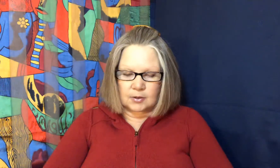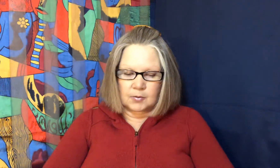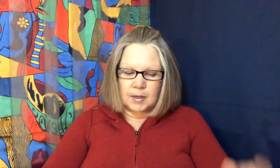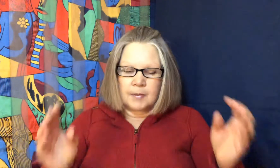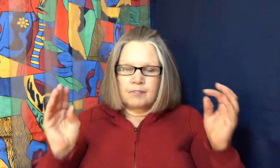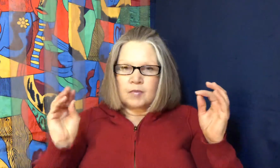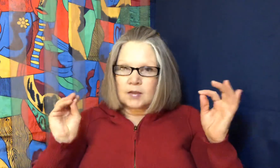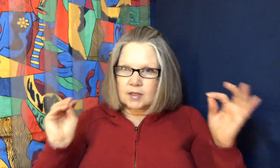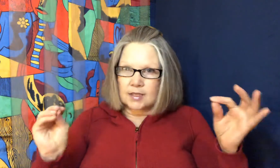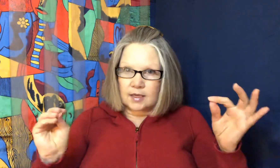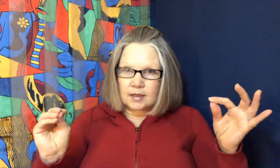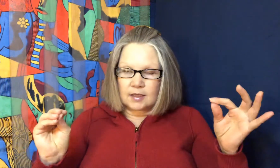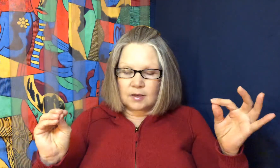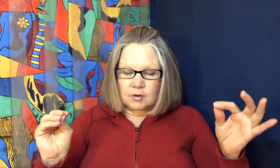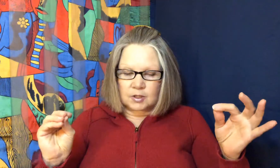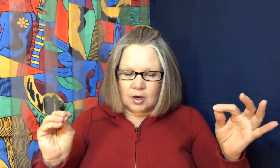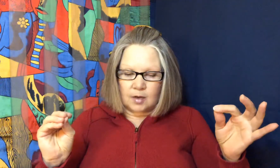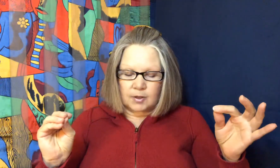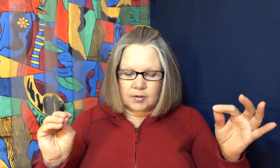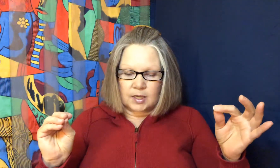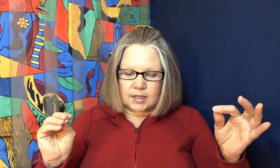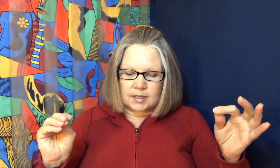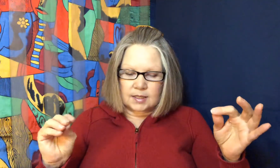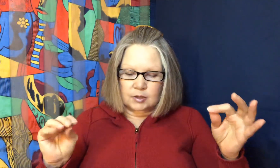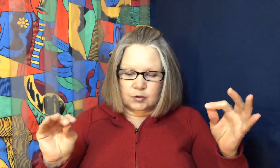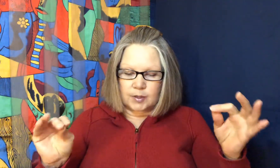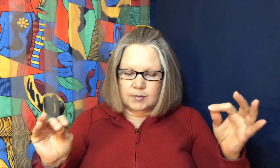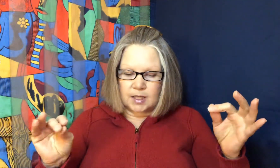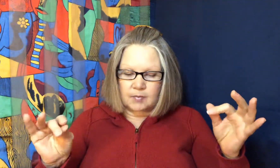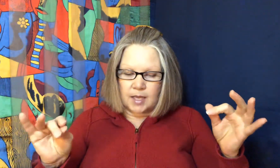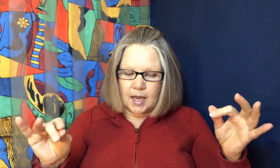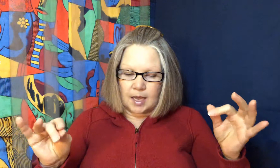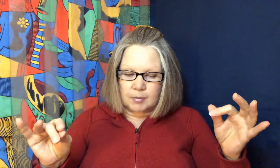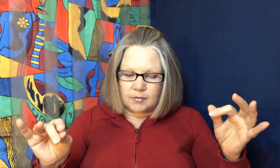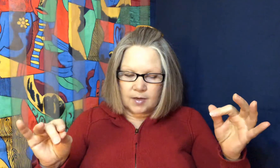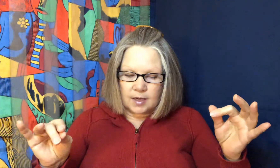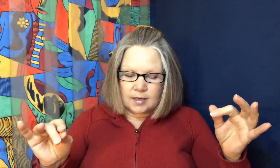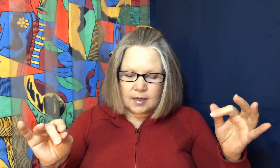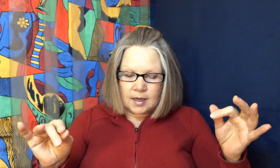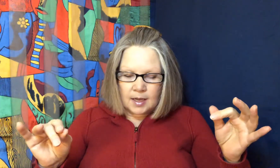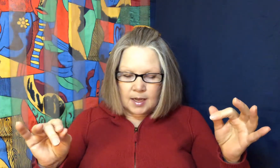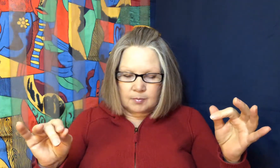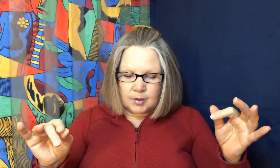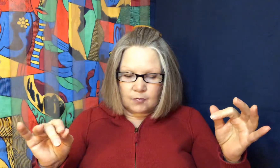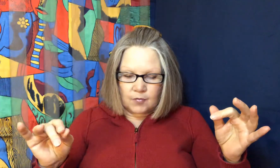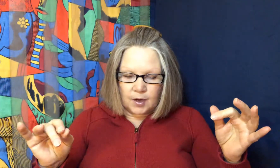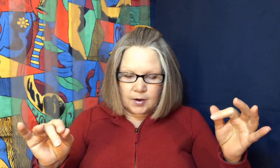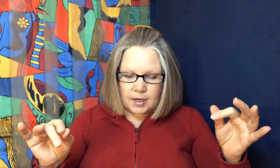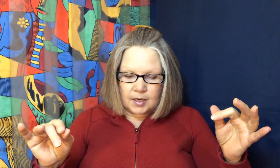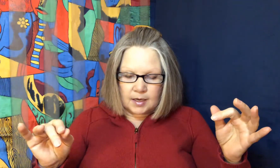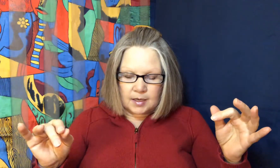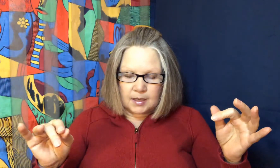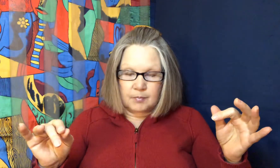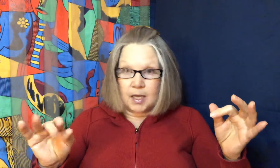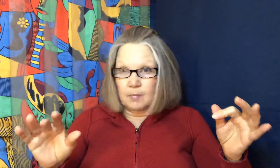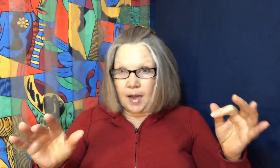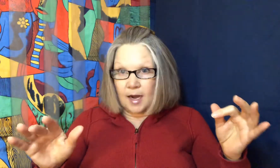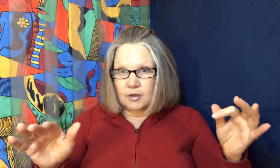the second thing I want to talk about you guys is that dreams can be amplified and be very impactful